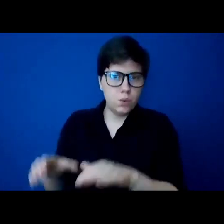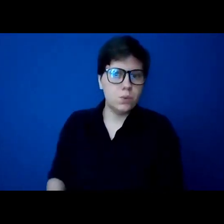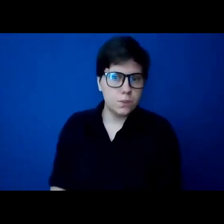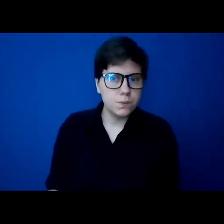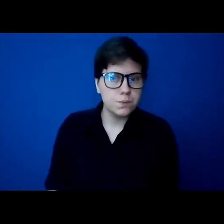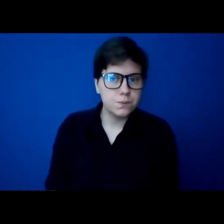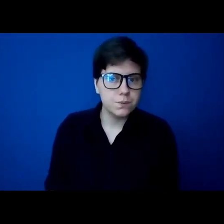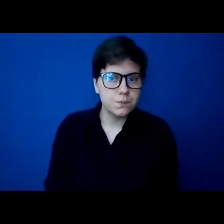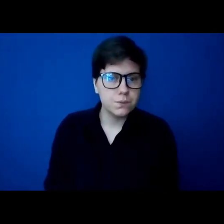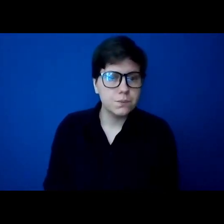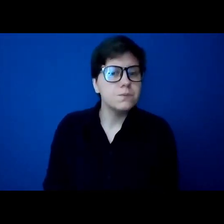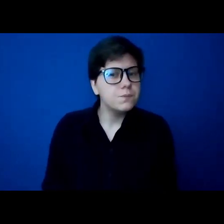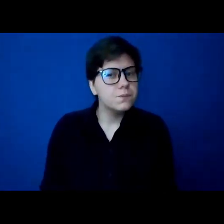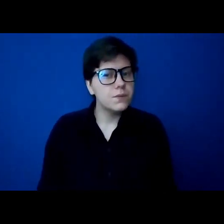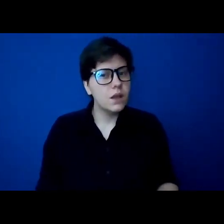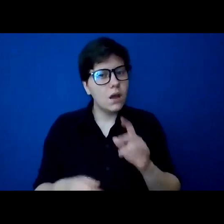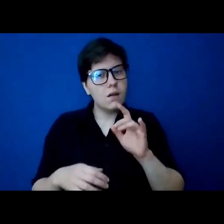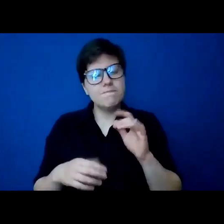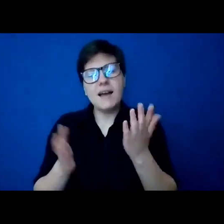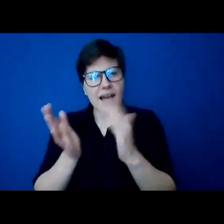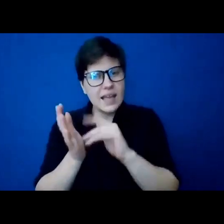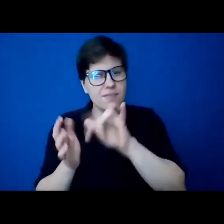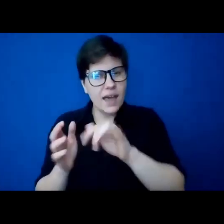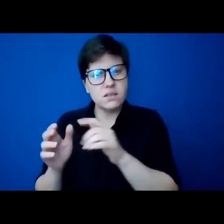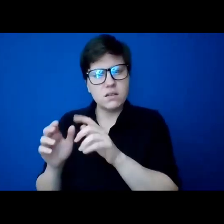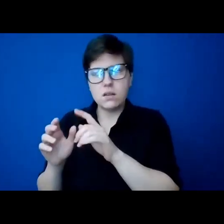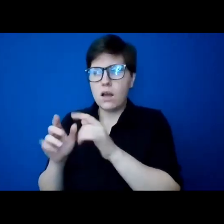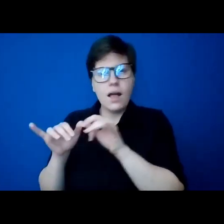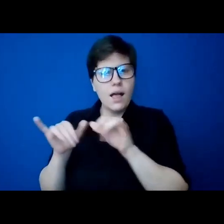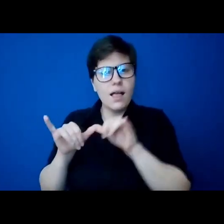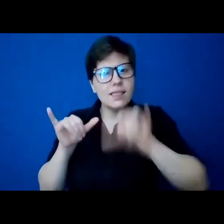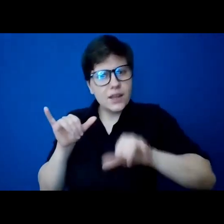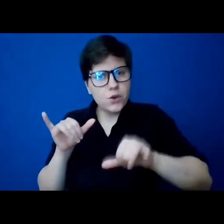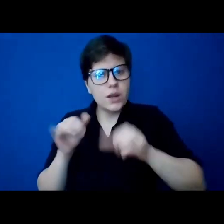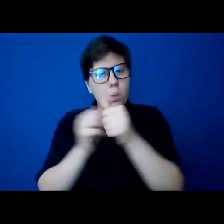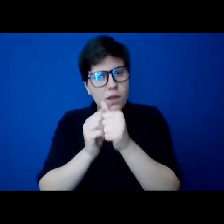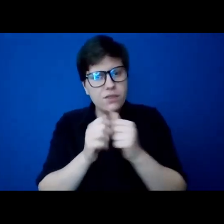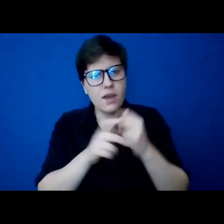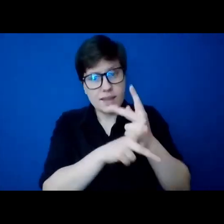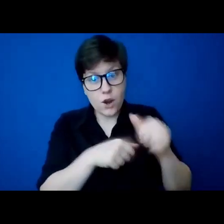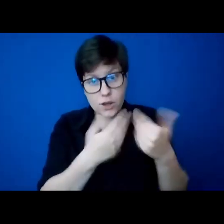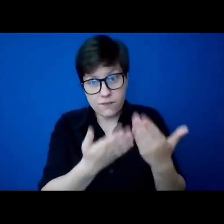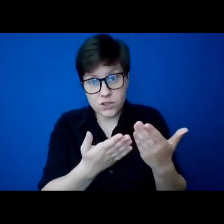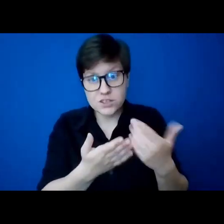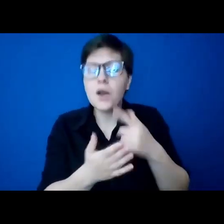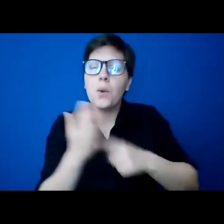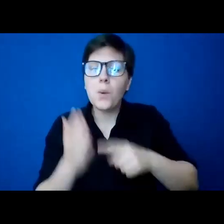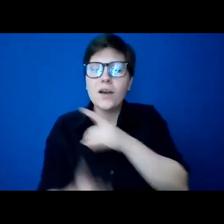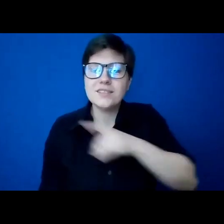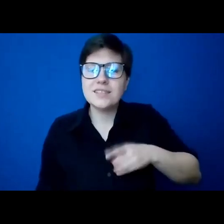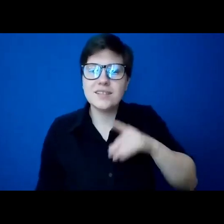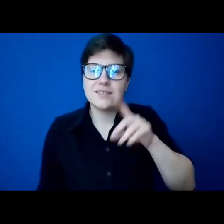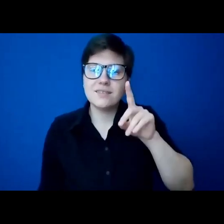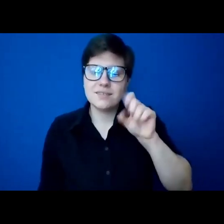Let me mention a word about lingering with caregivers. I was impressed by what Deacon Stephen said at the beginning